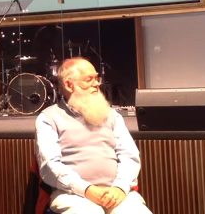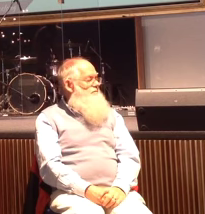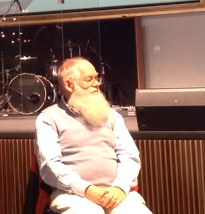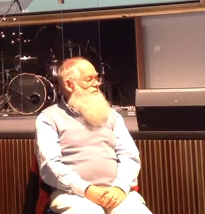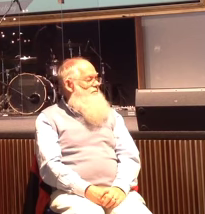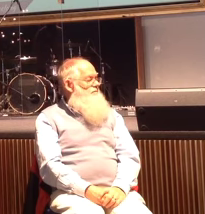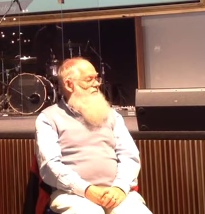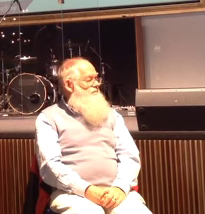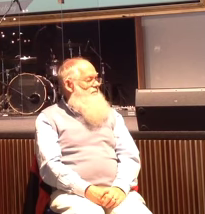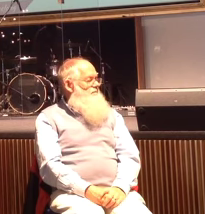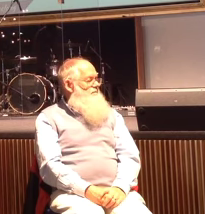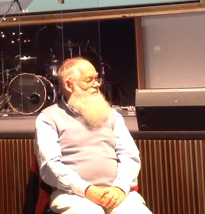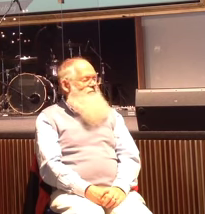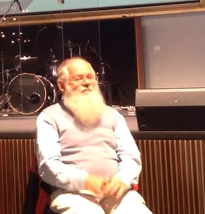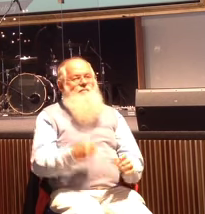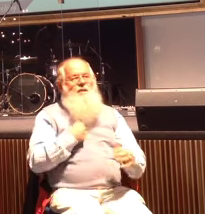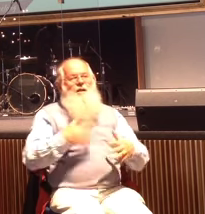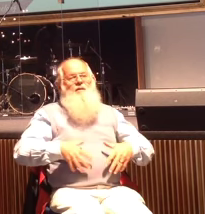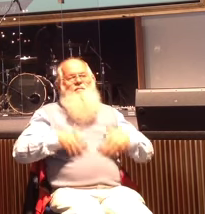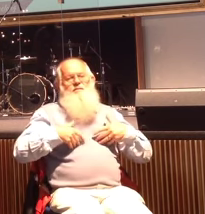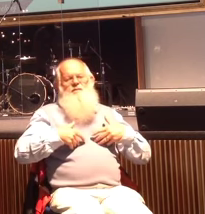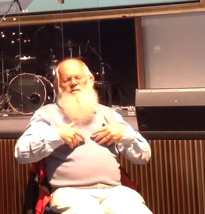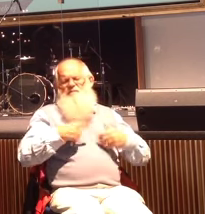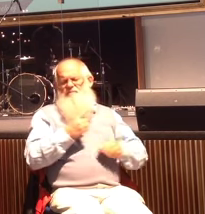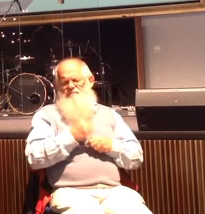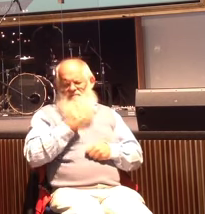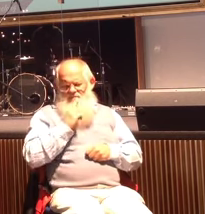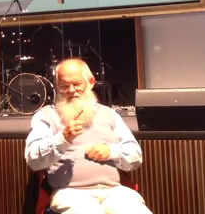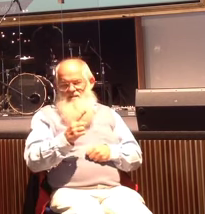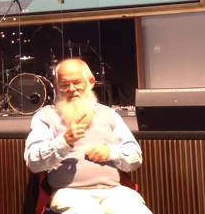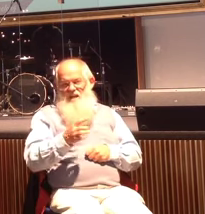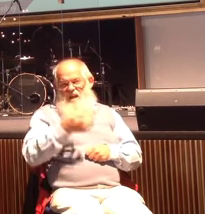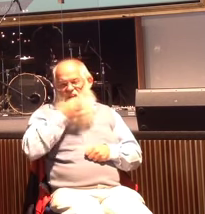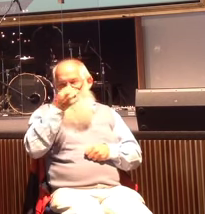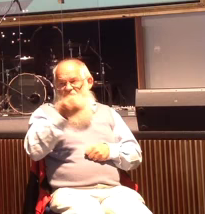so I felt God impressing my heart to ask you this question this morning